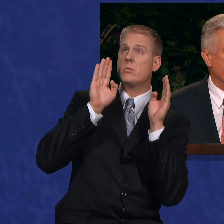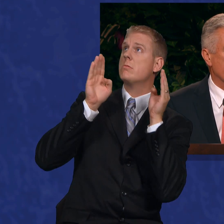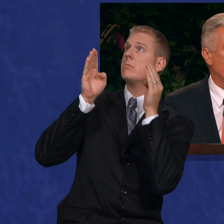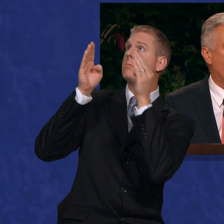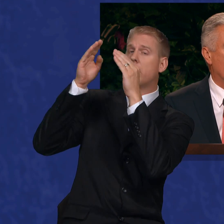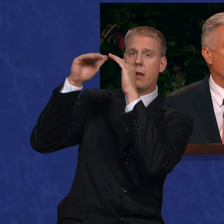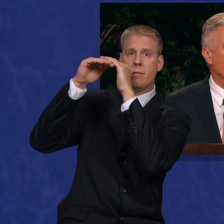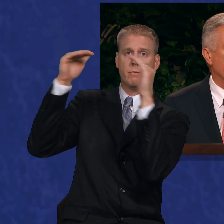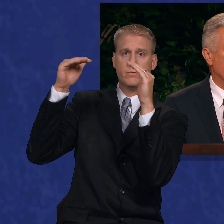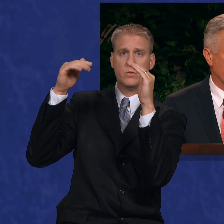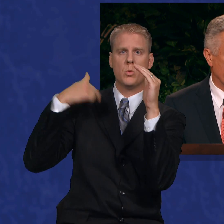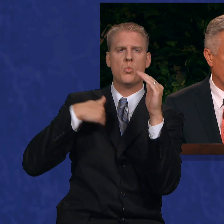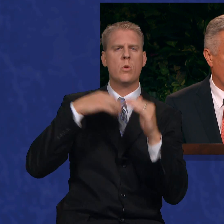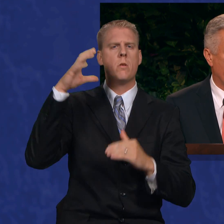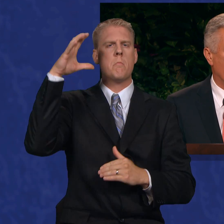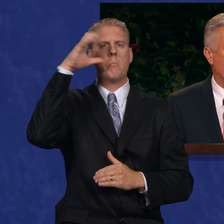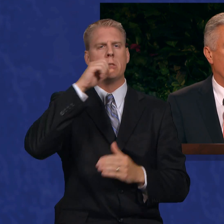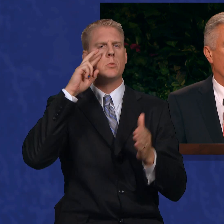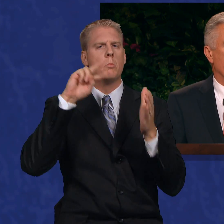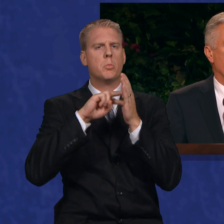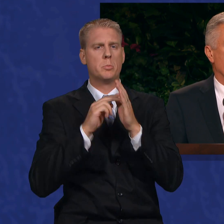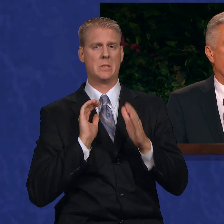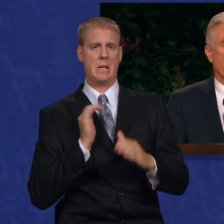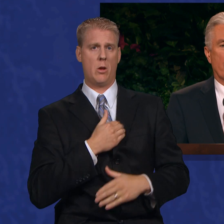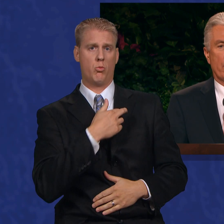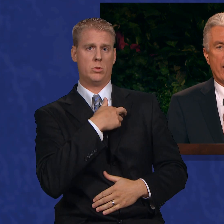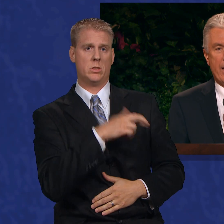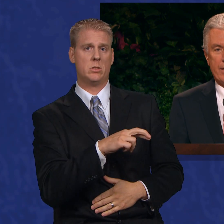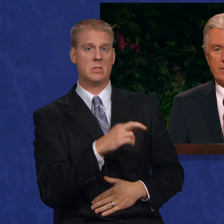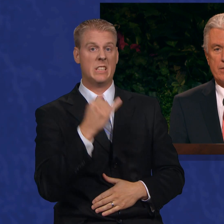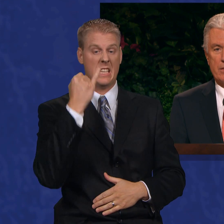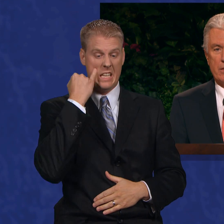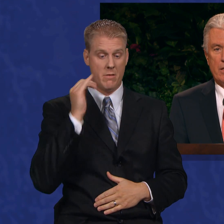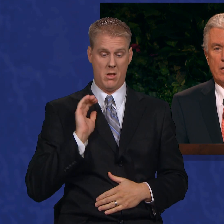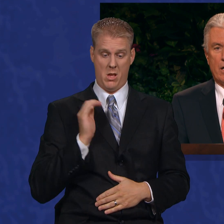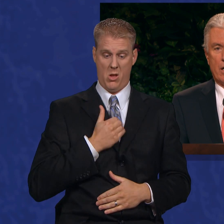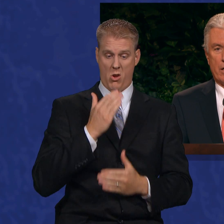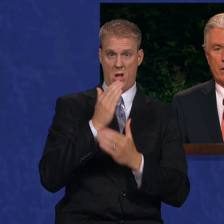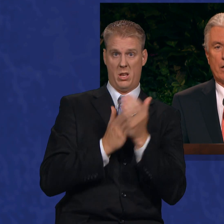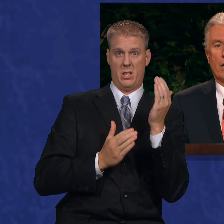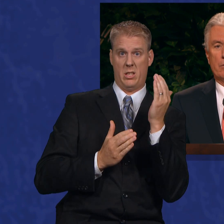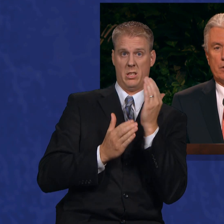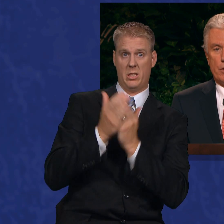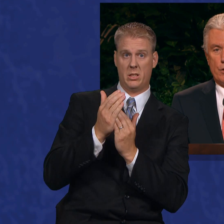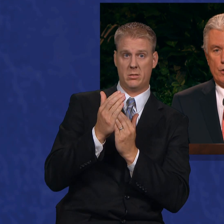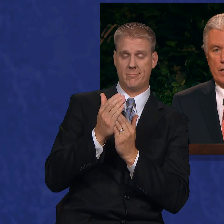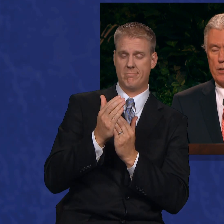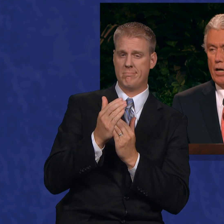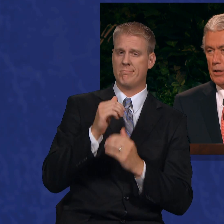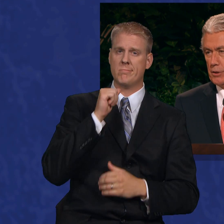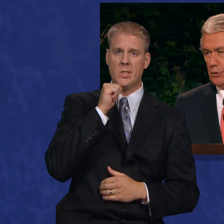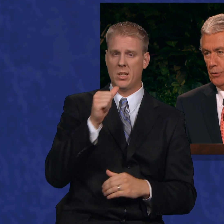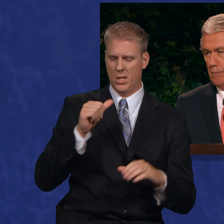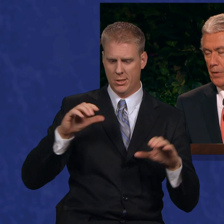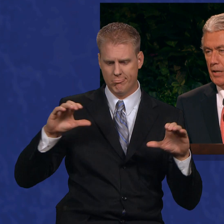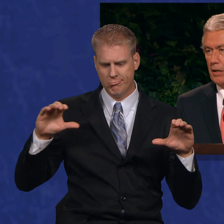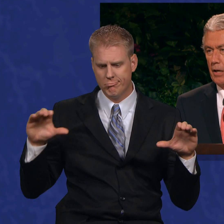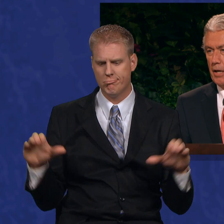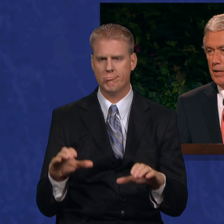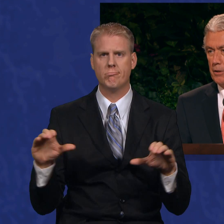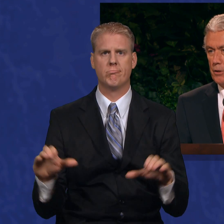the essence of our religion if our hands are not also